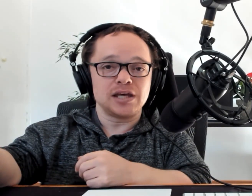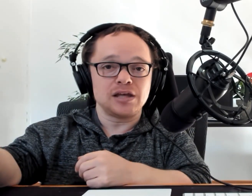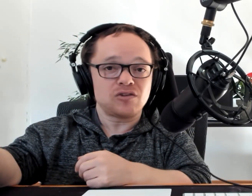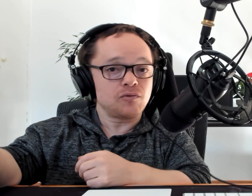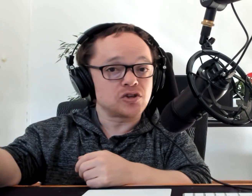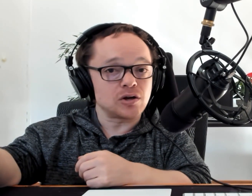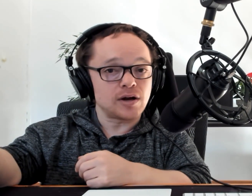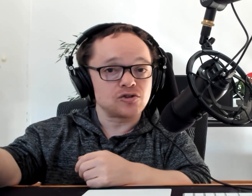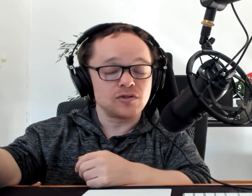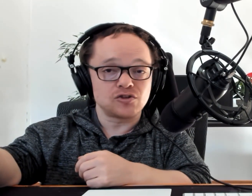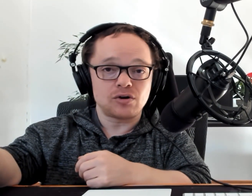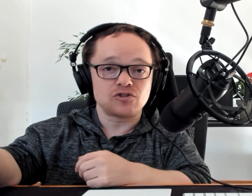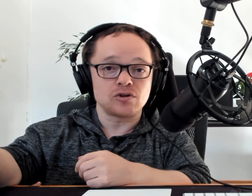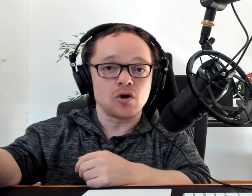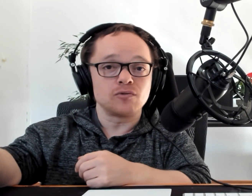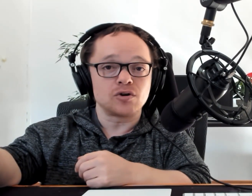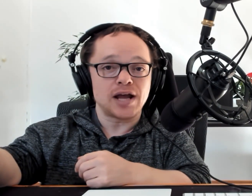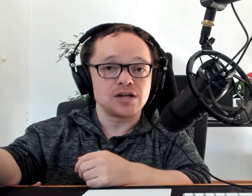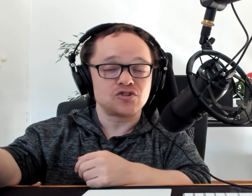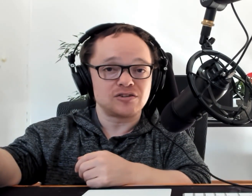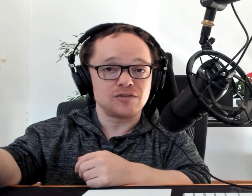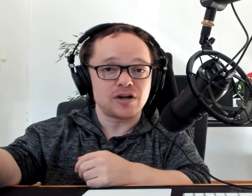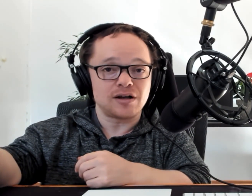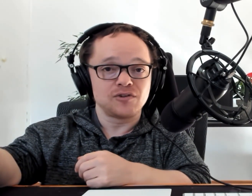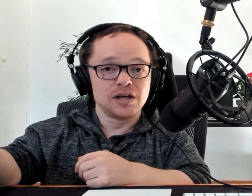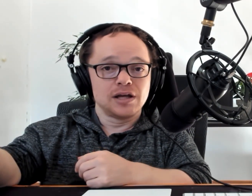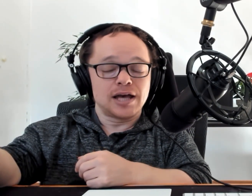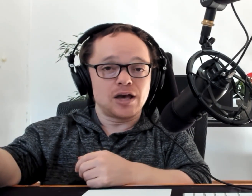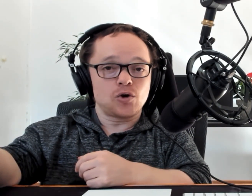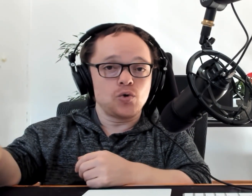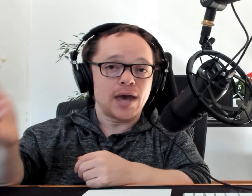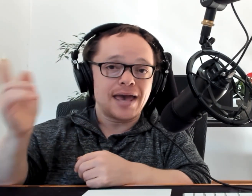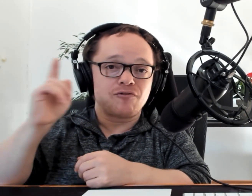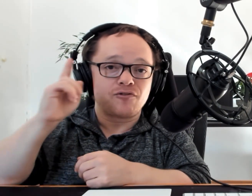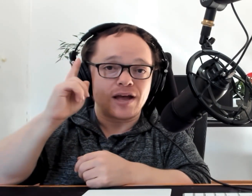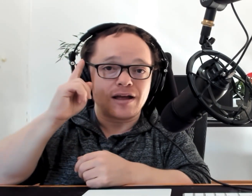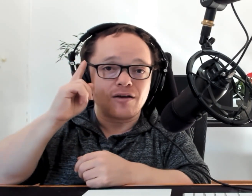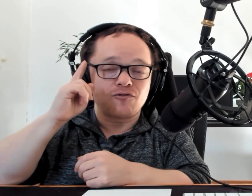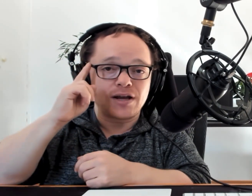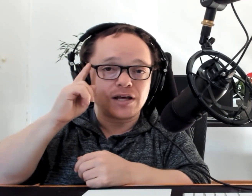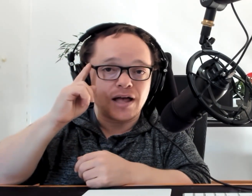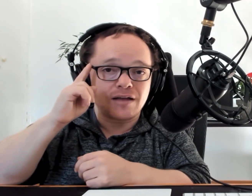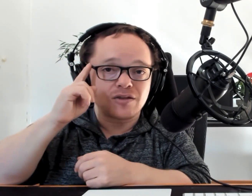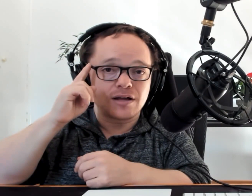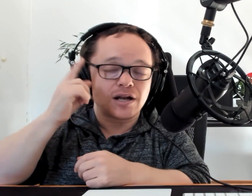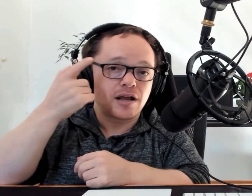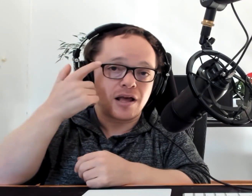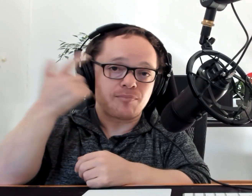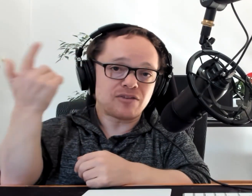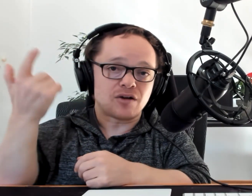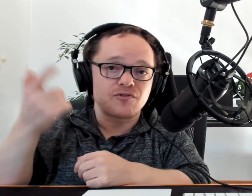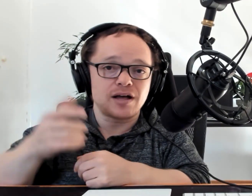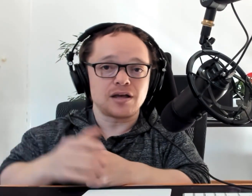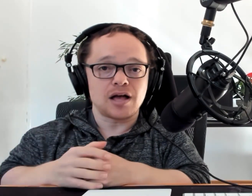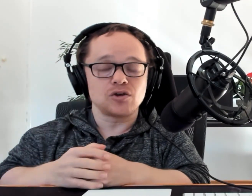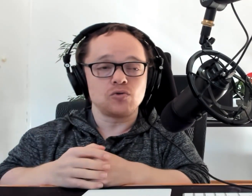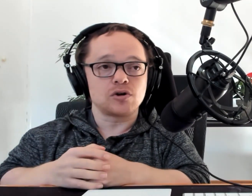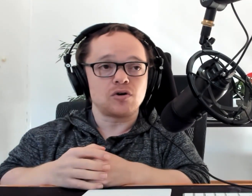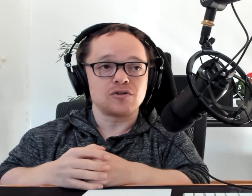silver generation, the generation over age 65, who have failing eyesight. Like myself, I use glasses.